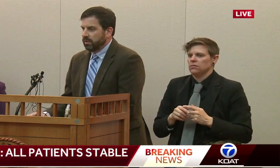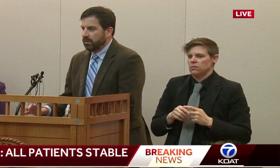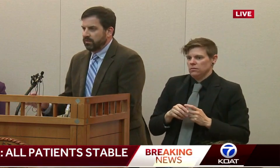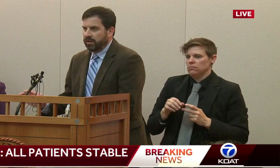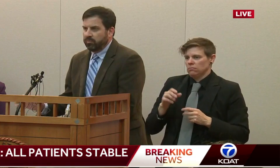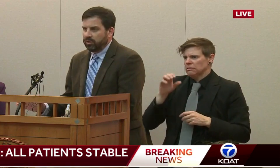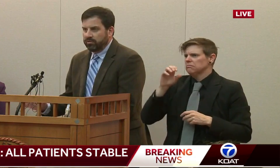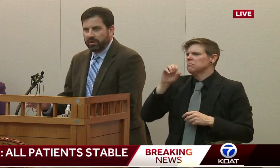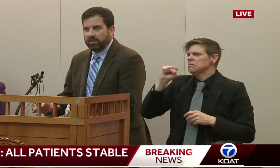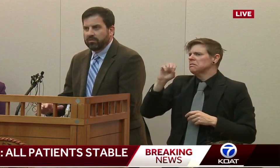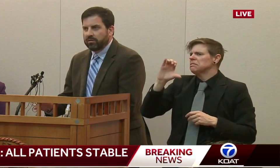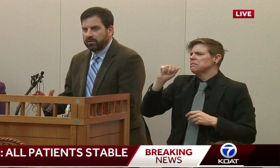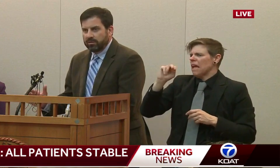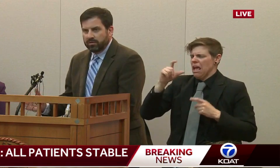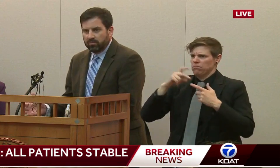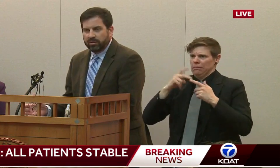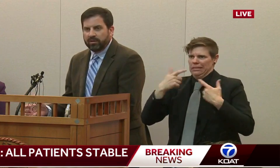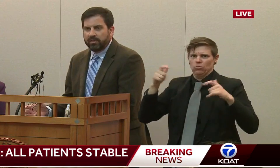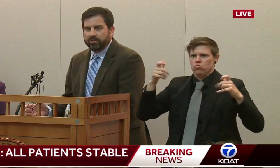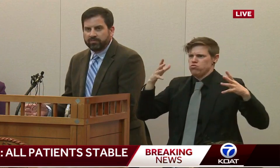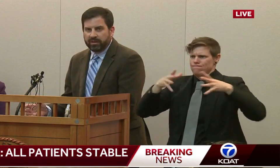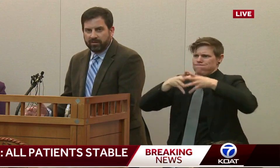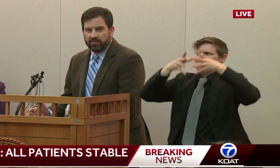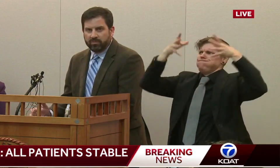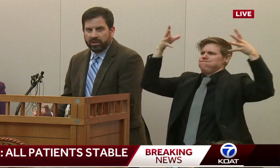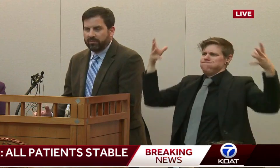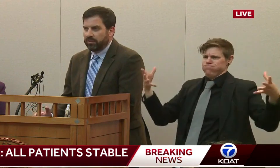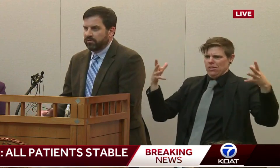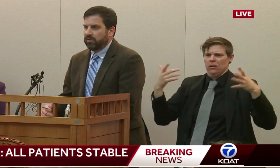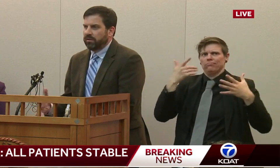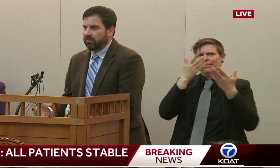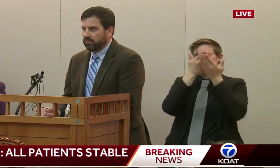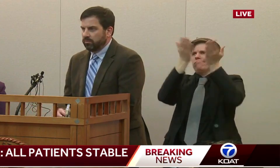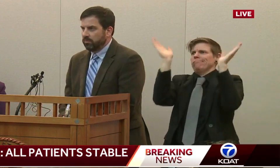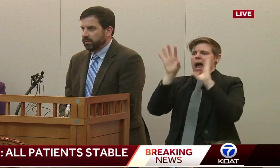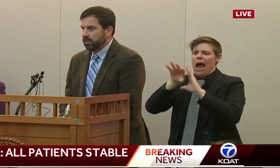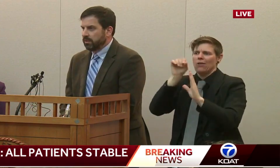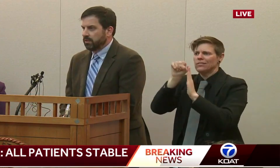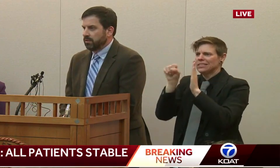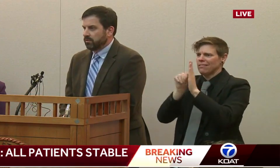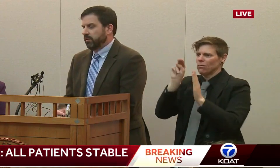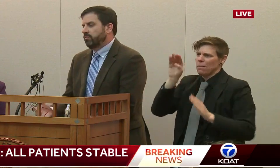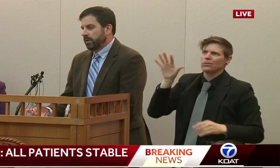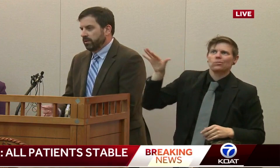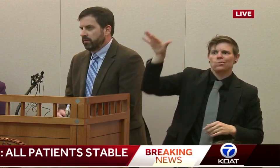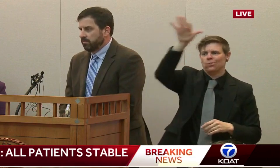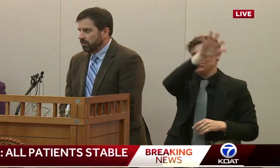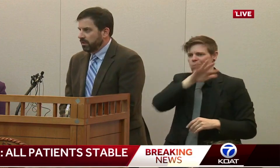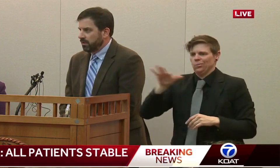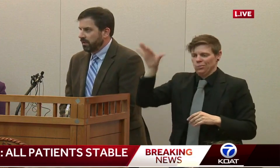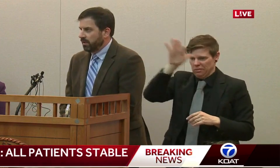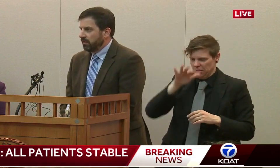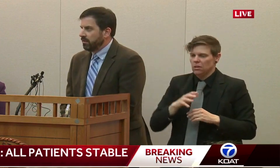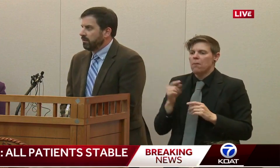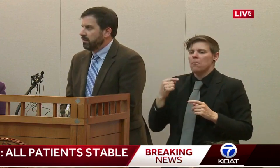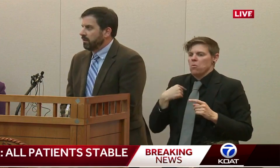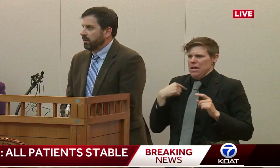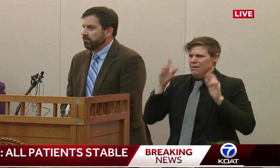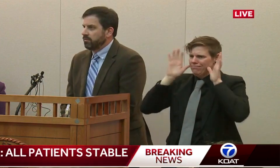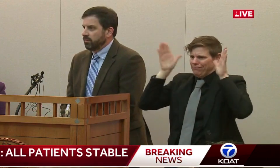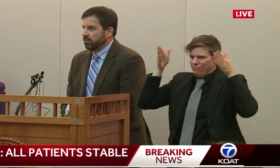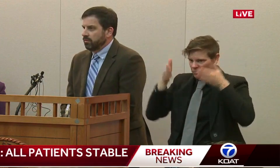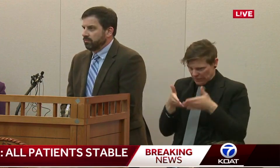So any time we change what type of cases we have in this state, we will be transparent, communicate that